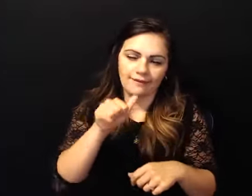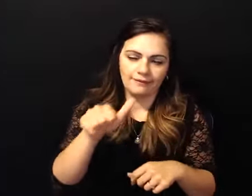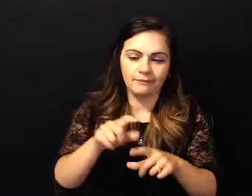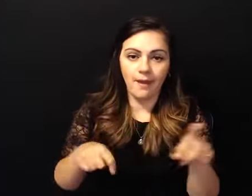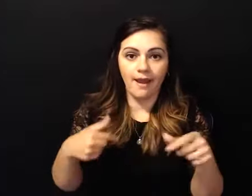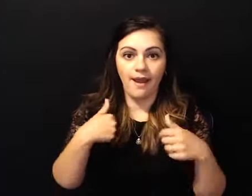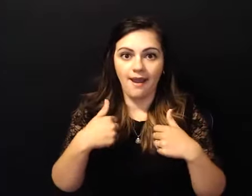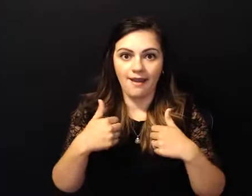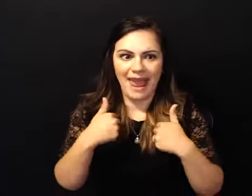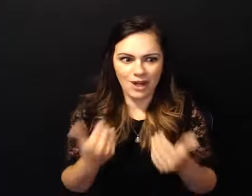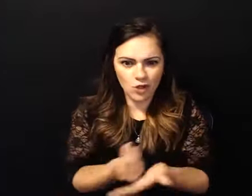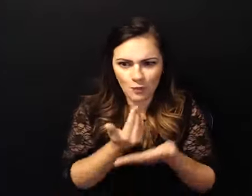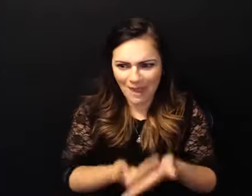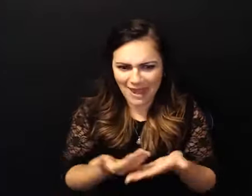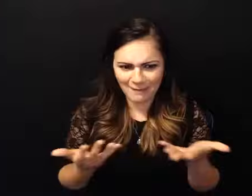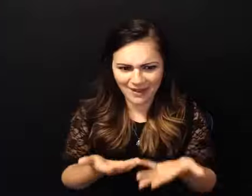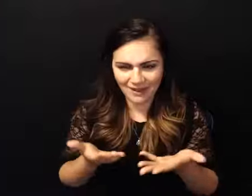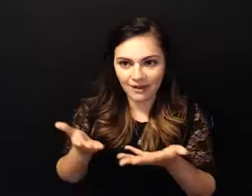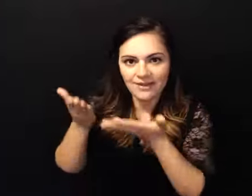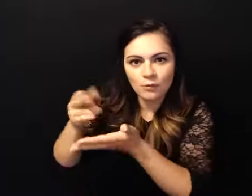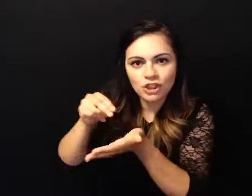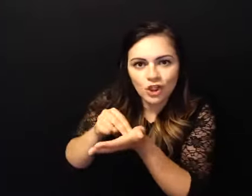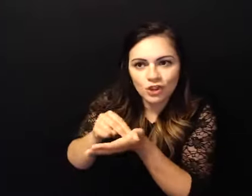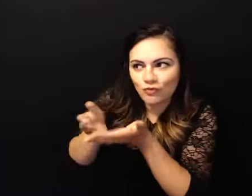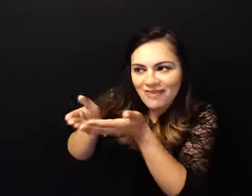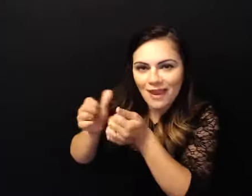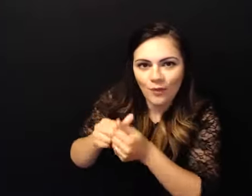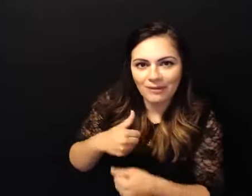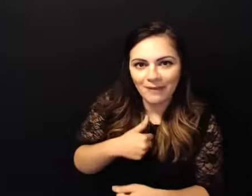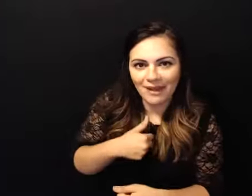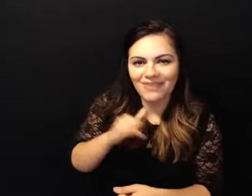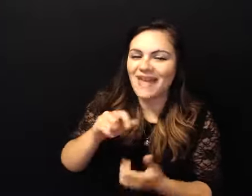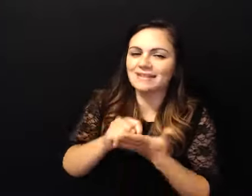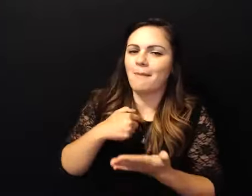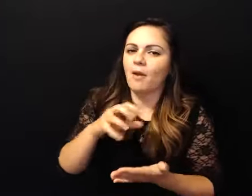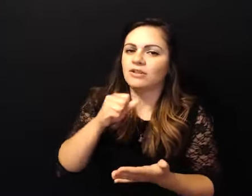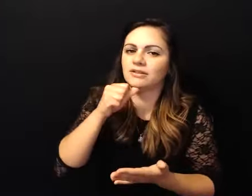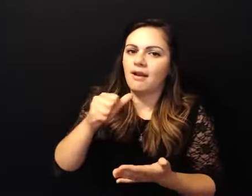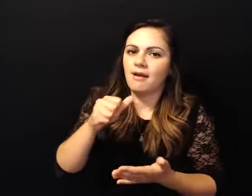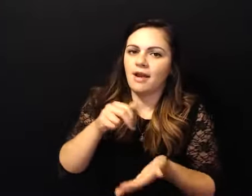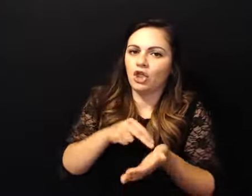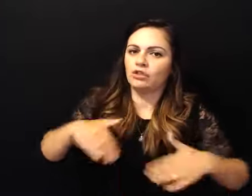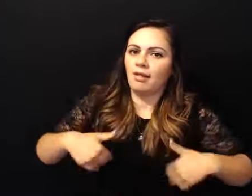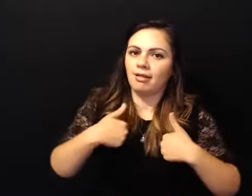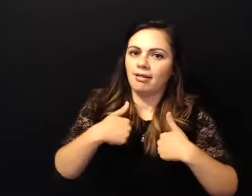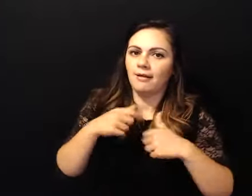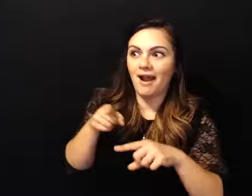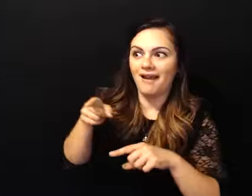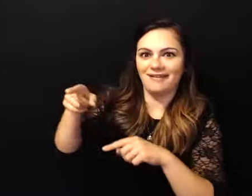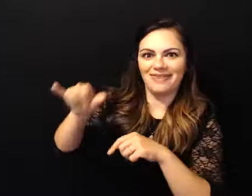nurse there with me that weekend at the time i was not a nurse there's a nurse there with me and she knows what it means and uh